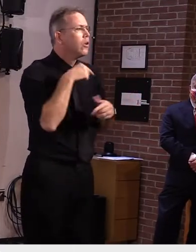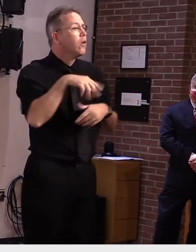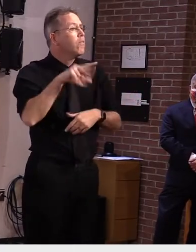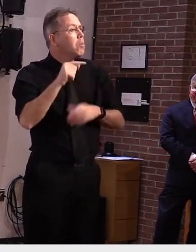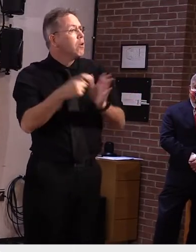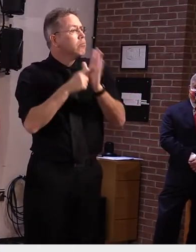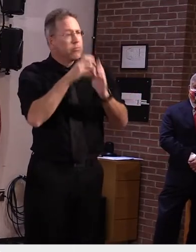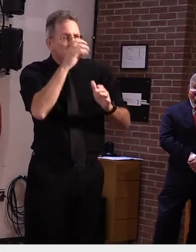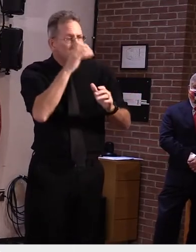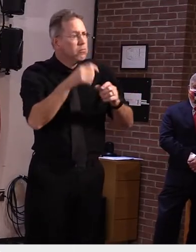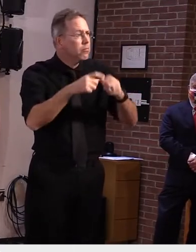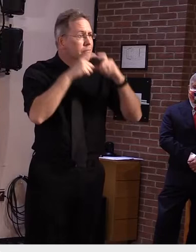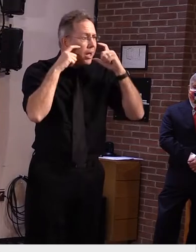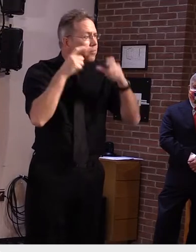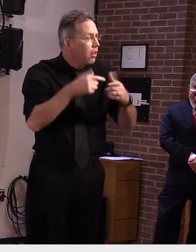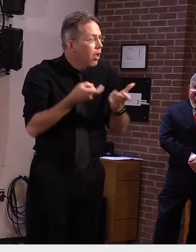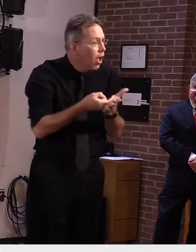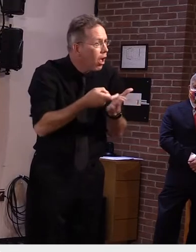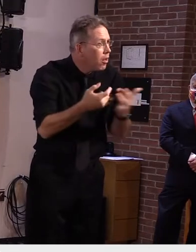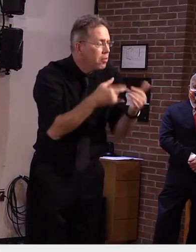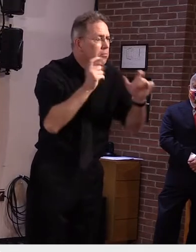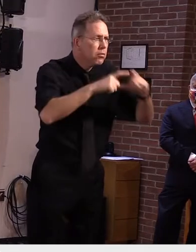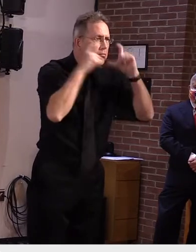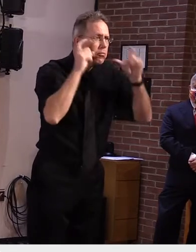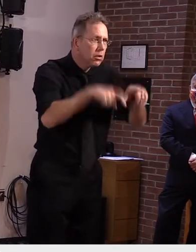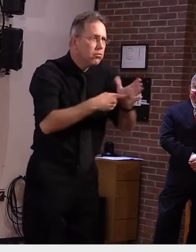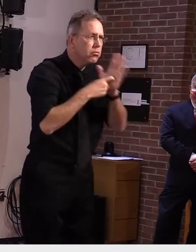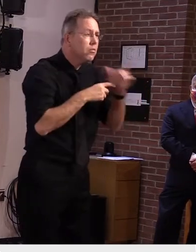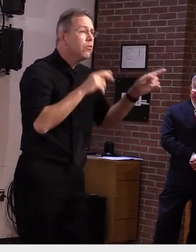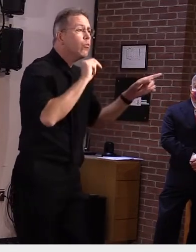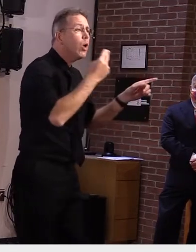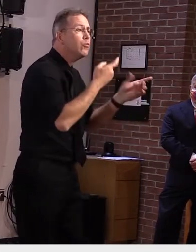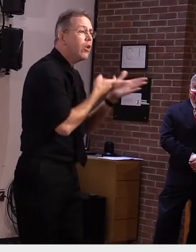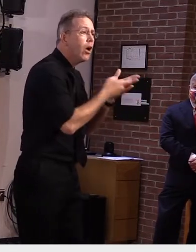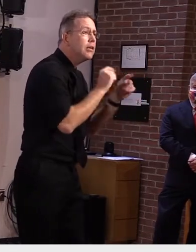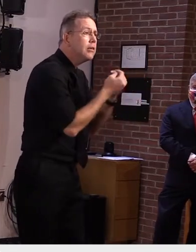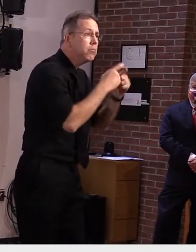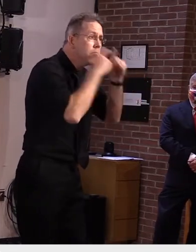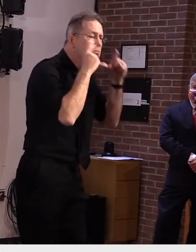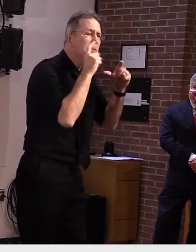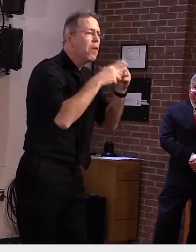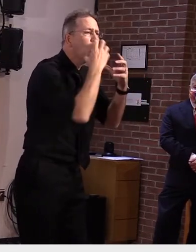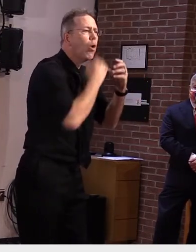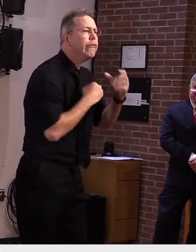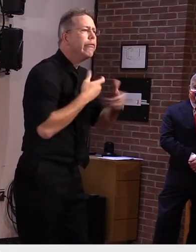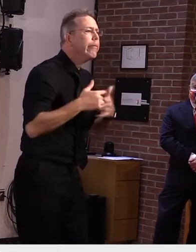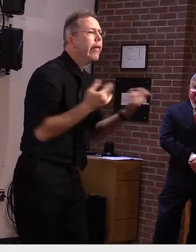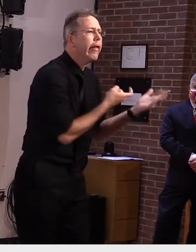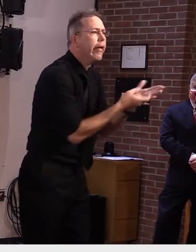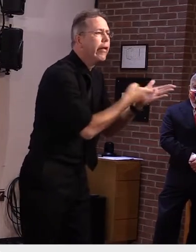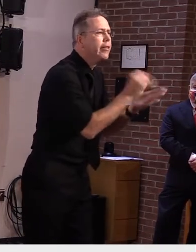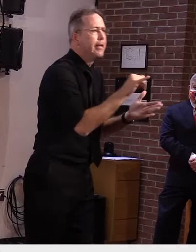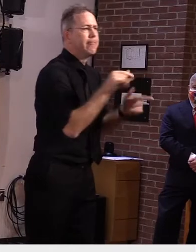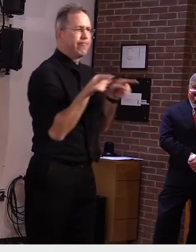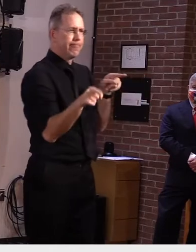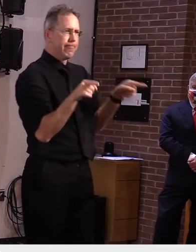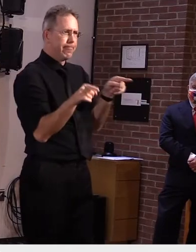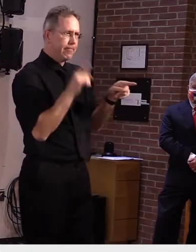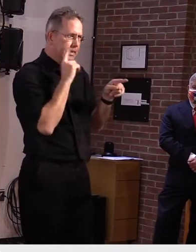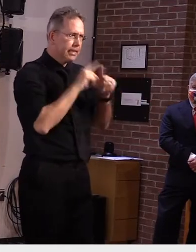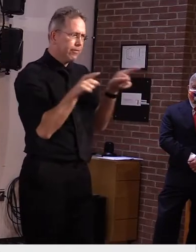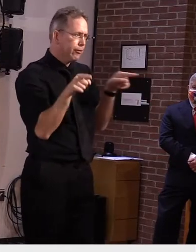don't, and they allow spectators as well. So it's much different than here,